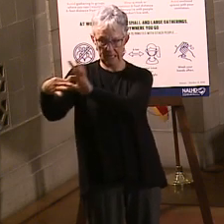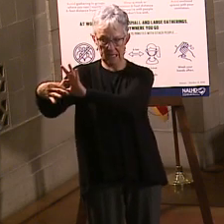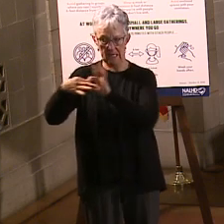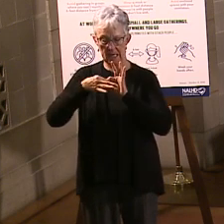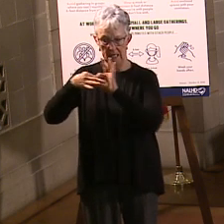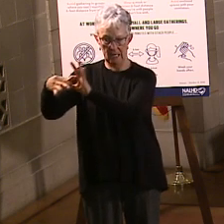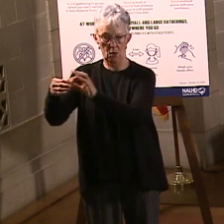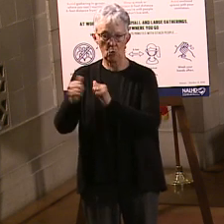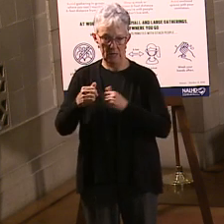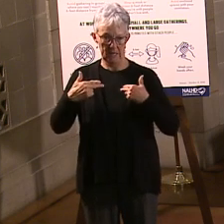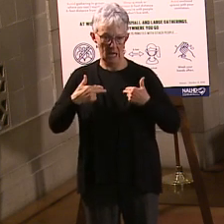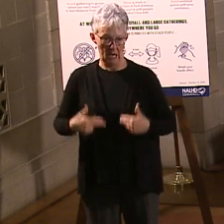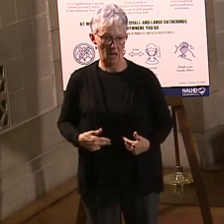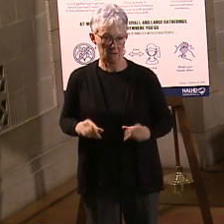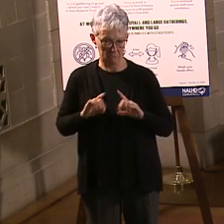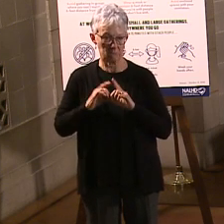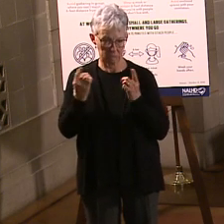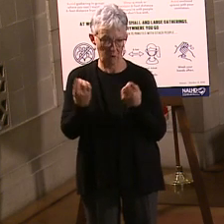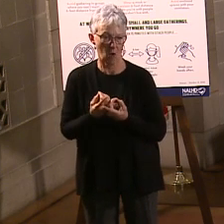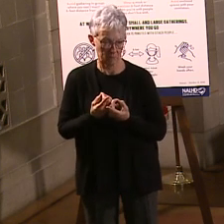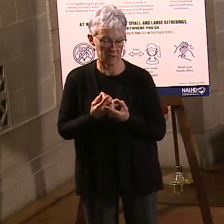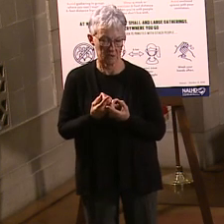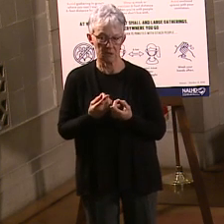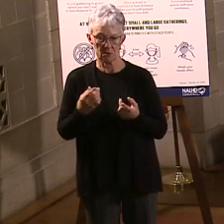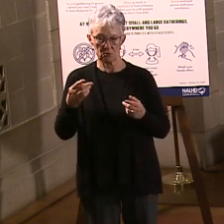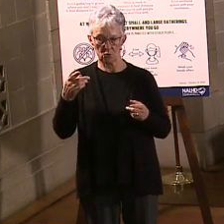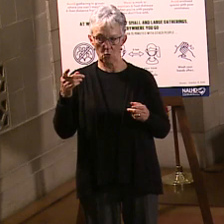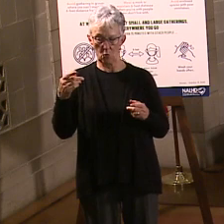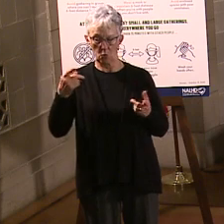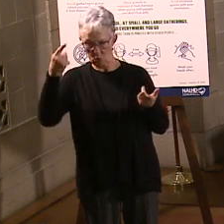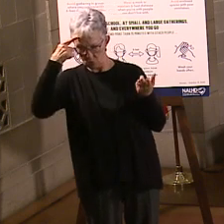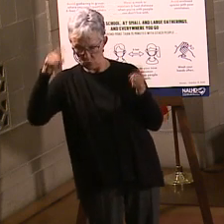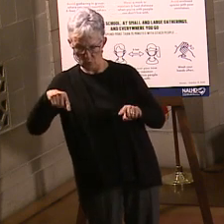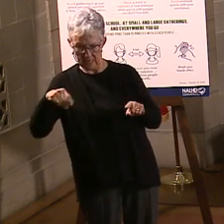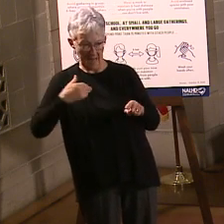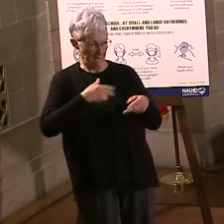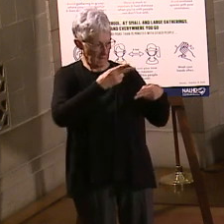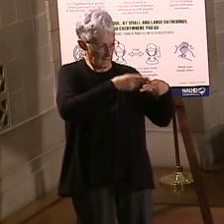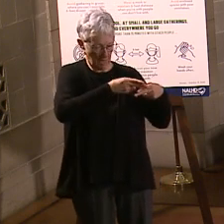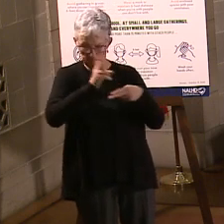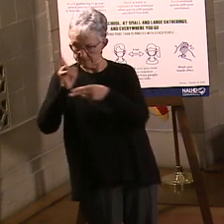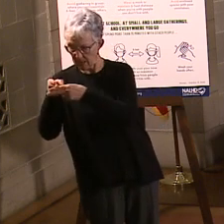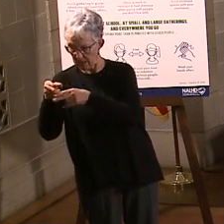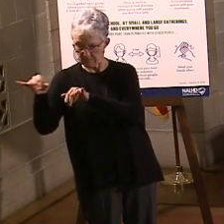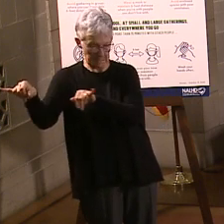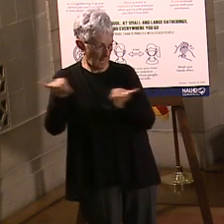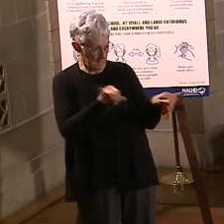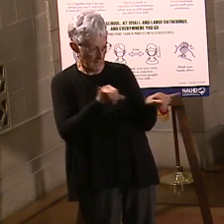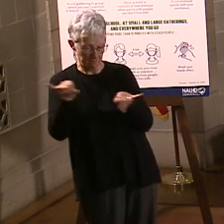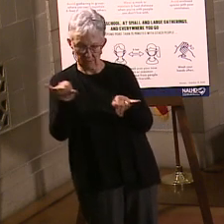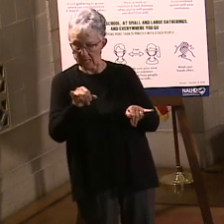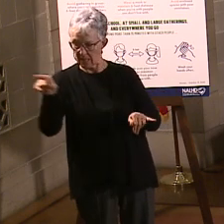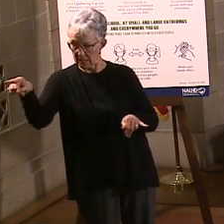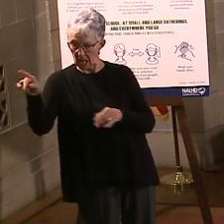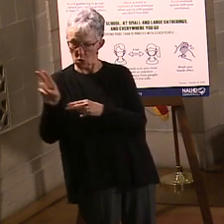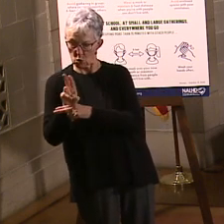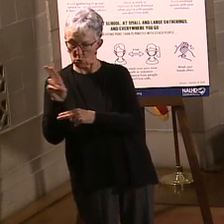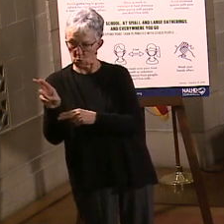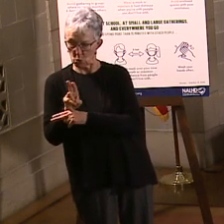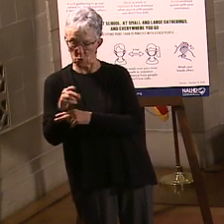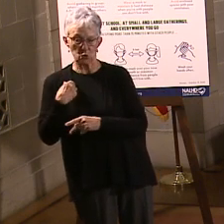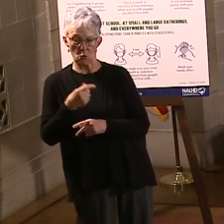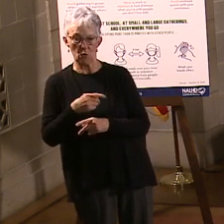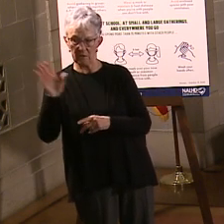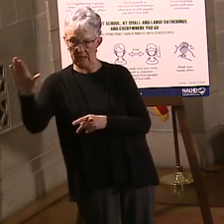this process later. But we are working with them so that we make sure that as they start using more and more of the system, that we don't lose